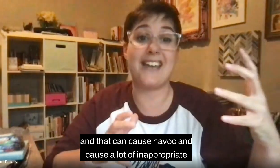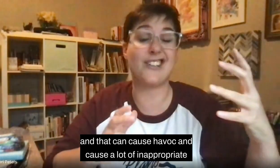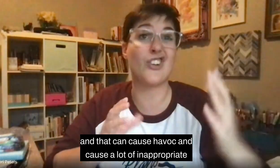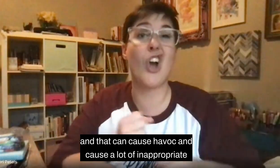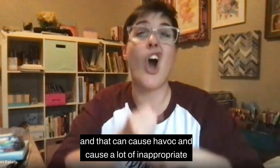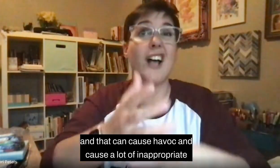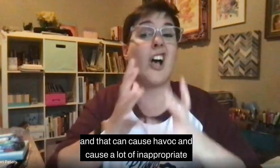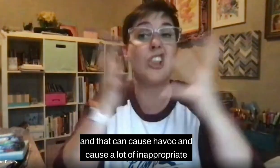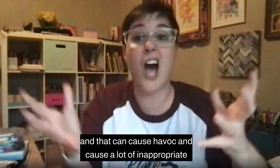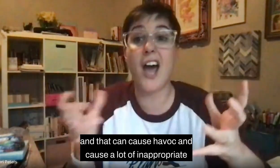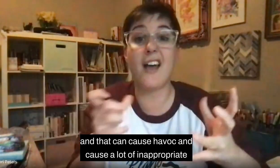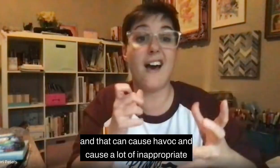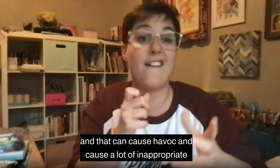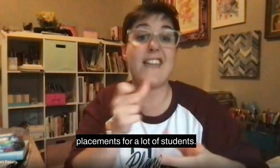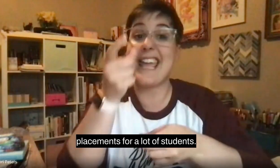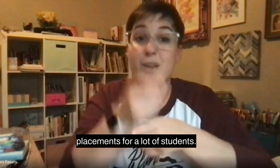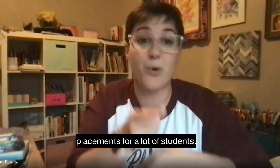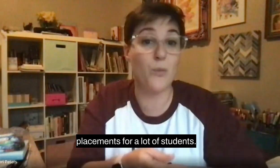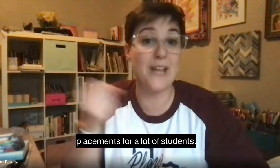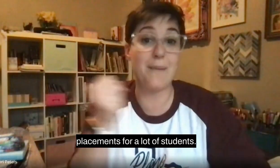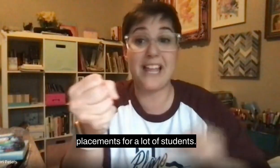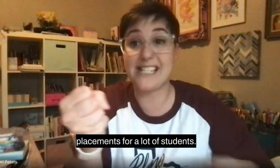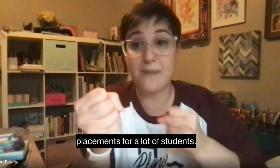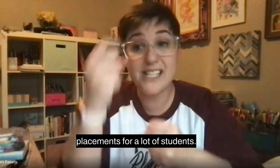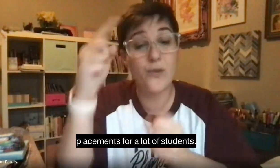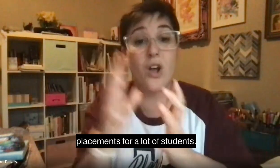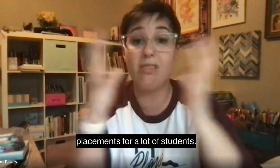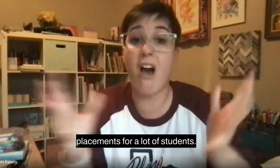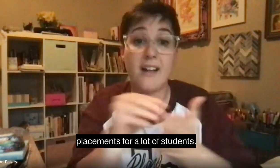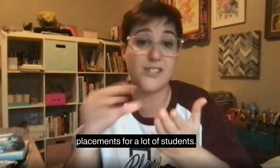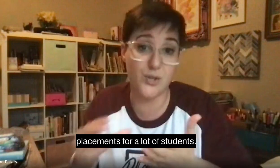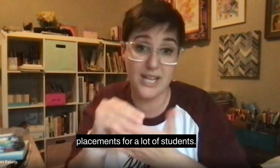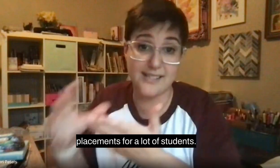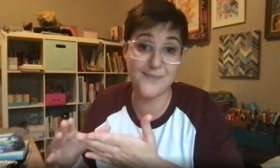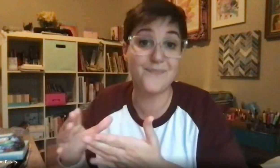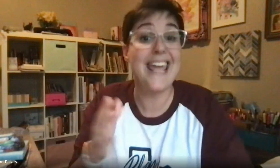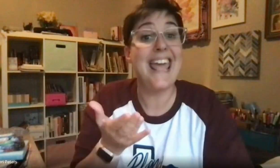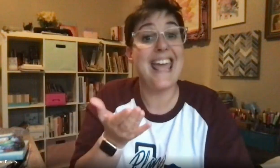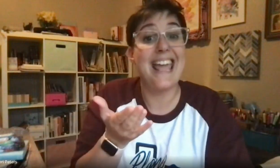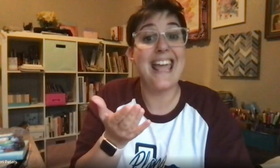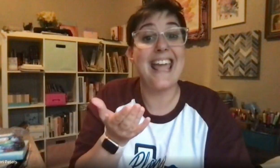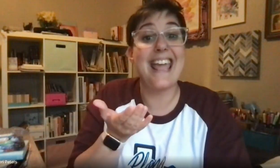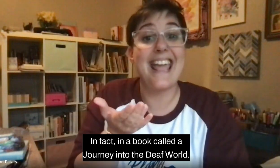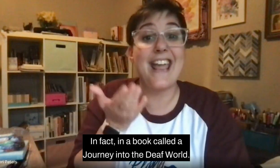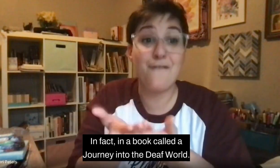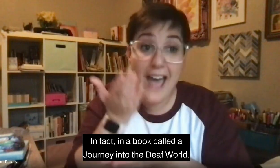cause a lot of inappropriate placements for a lot of students. In fact,